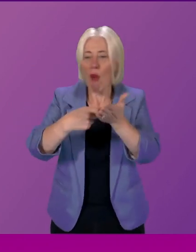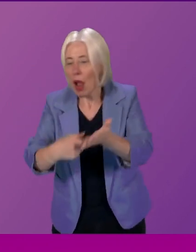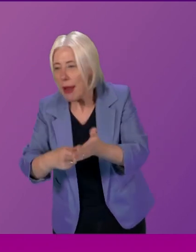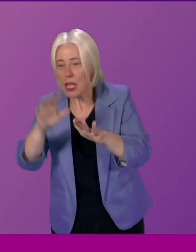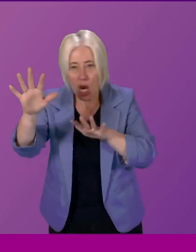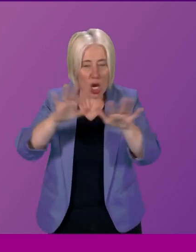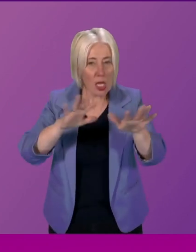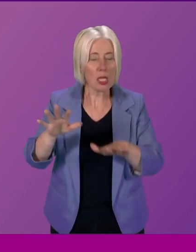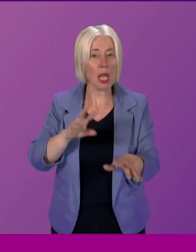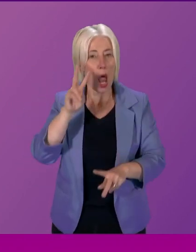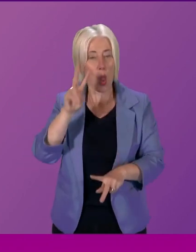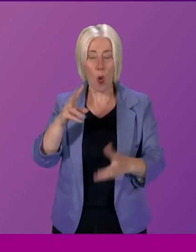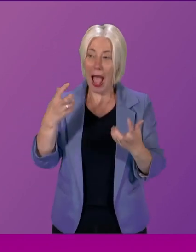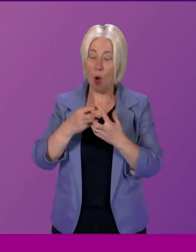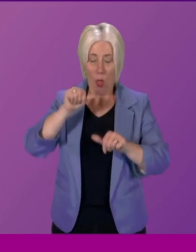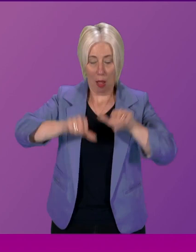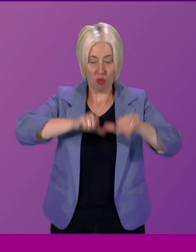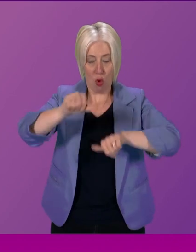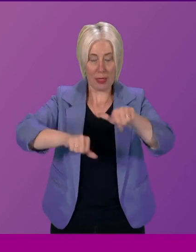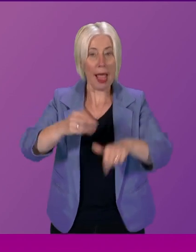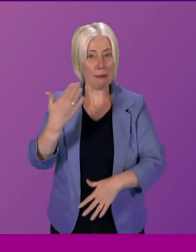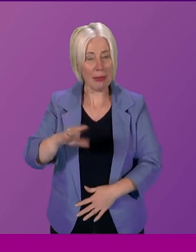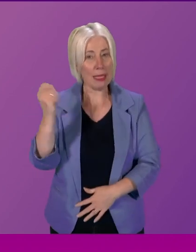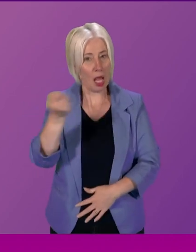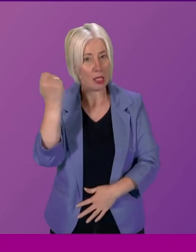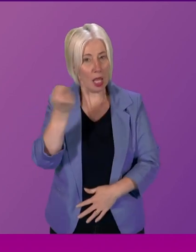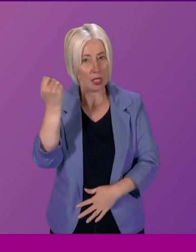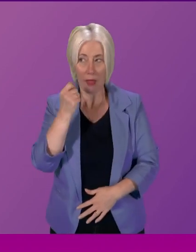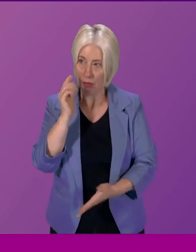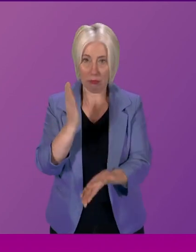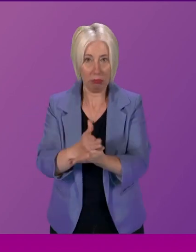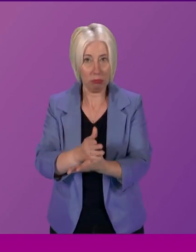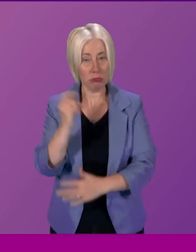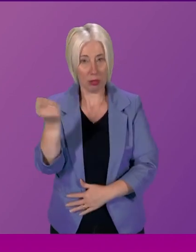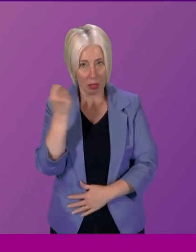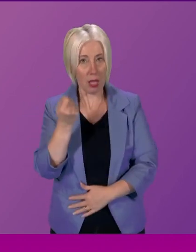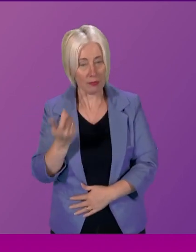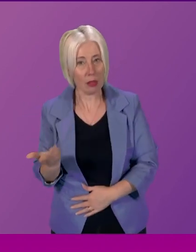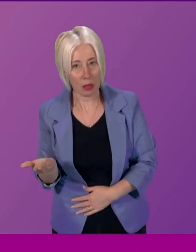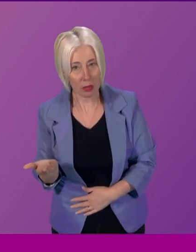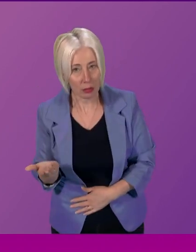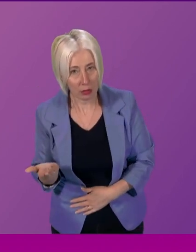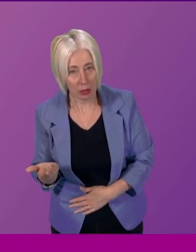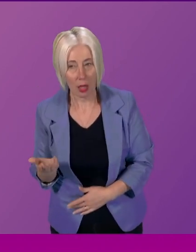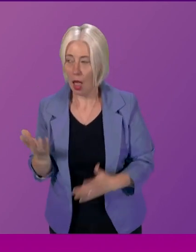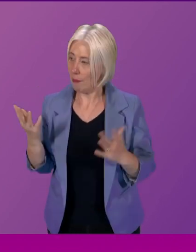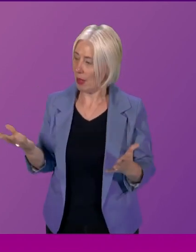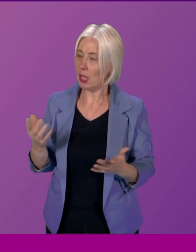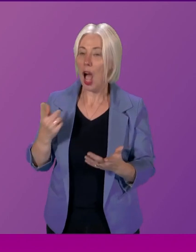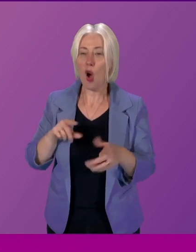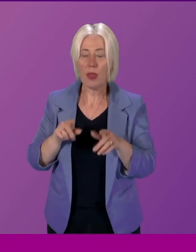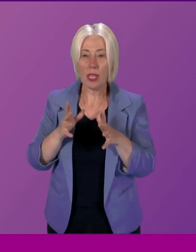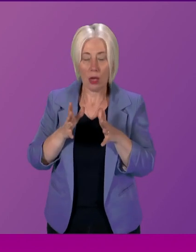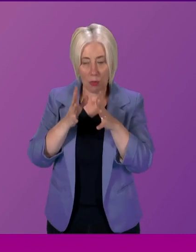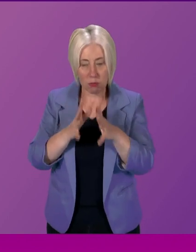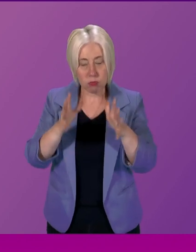success of the whole process and I think that there's no doubt that it has been successful and talking about whether we are enhancing the